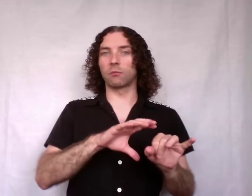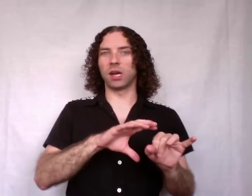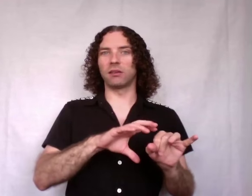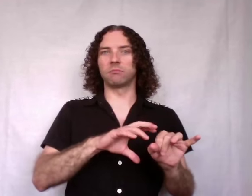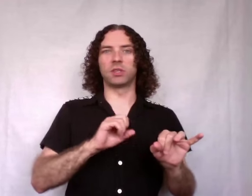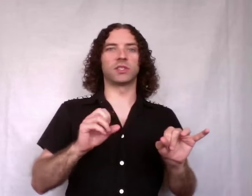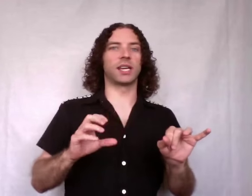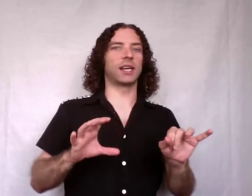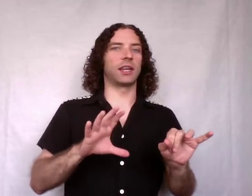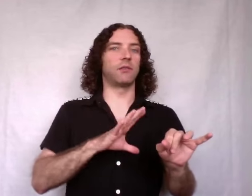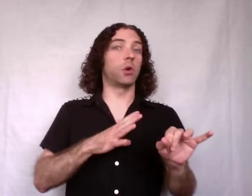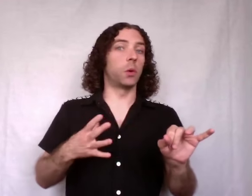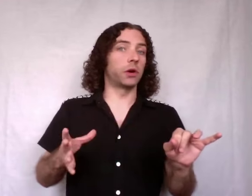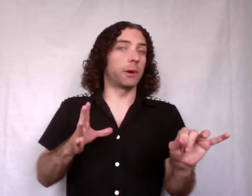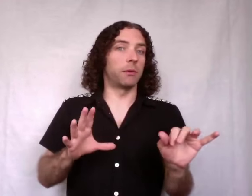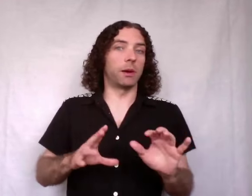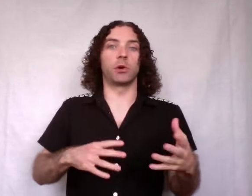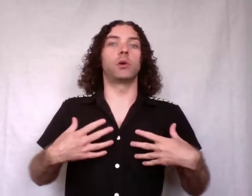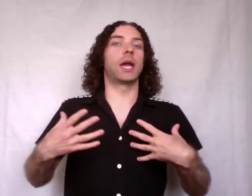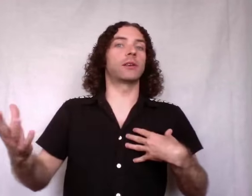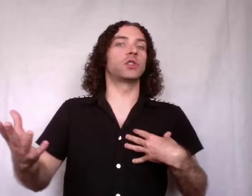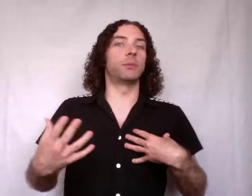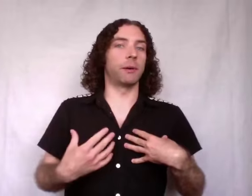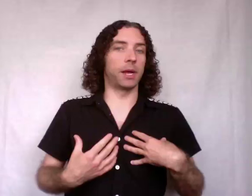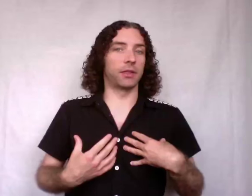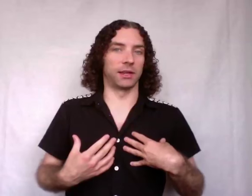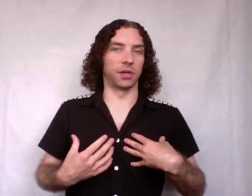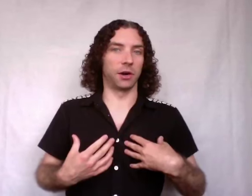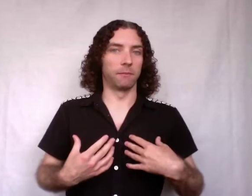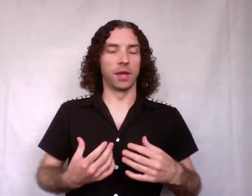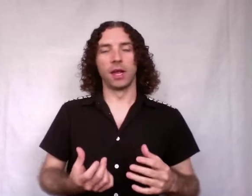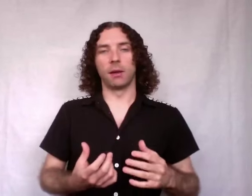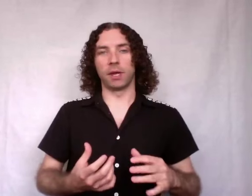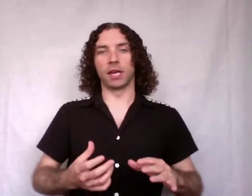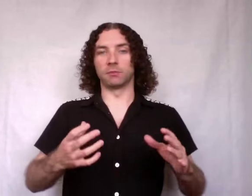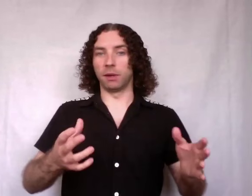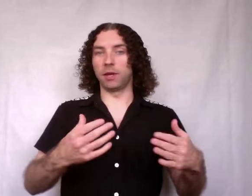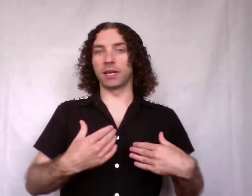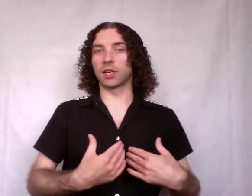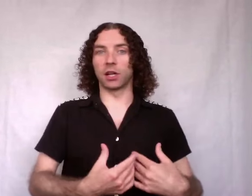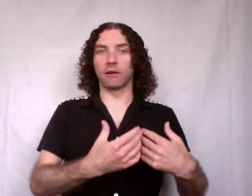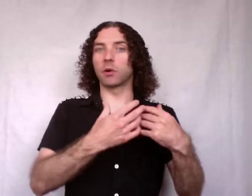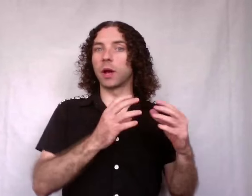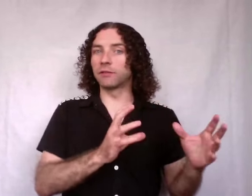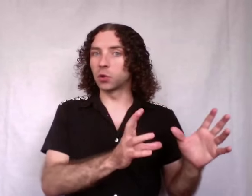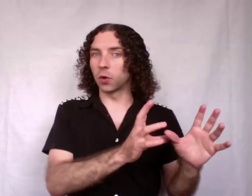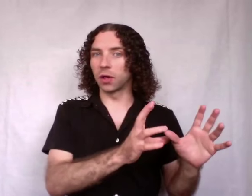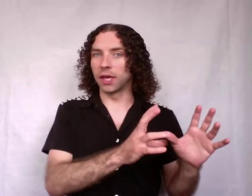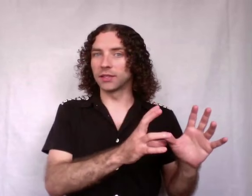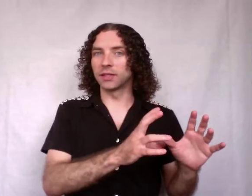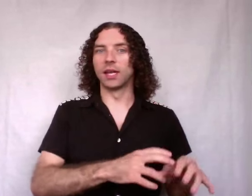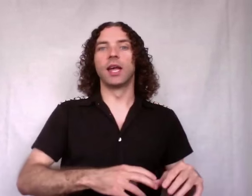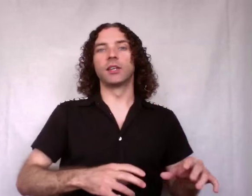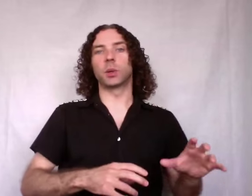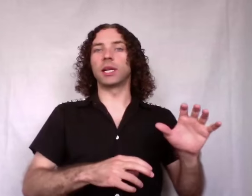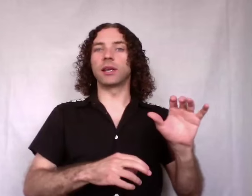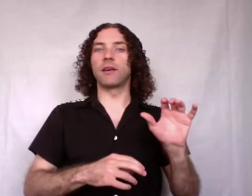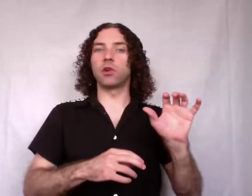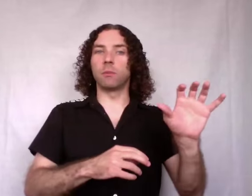might decide to give you a weird amount of memory. You can't assume how big things are because maybe it has a clever way of storing this. So it'll give you